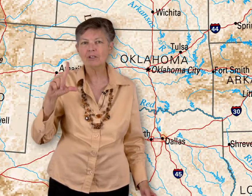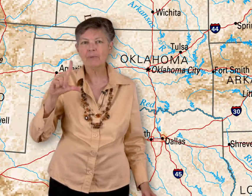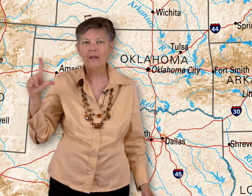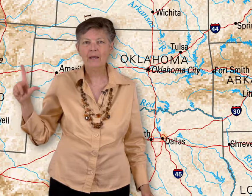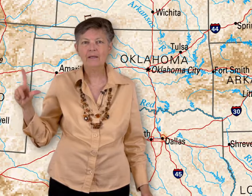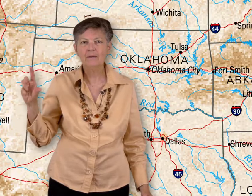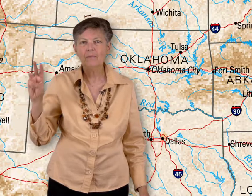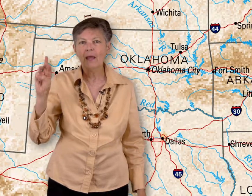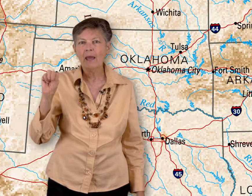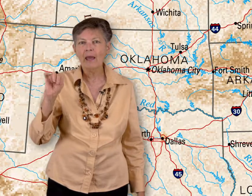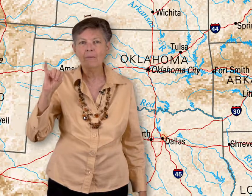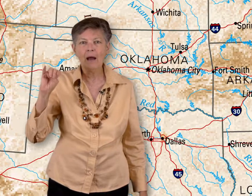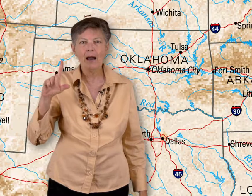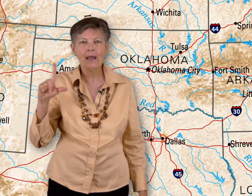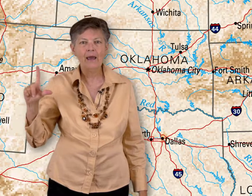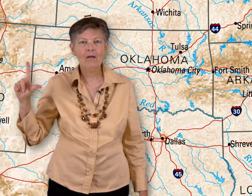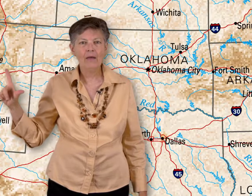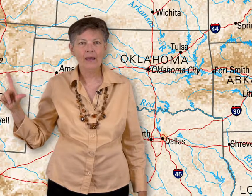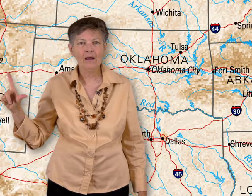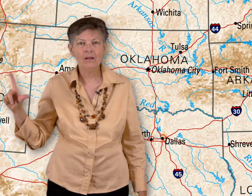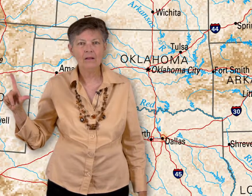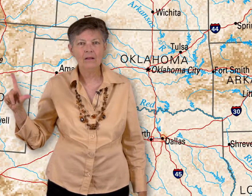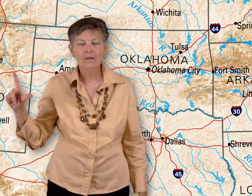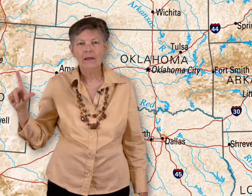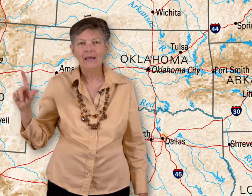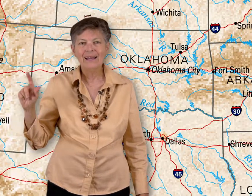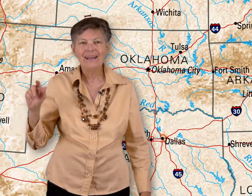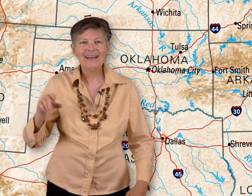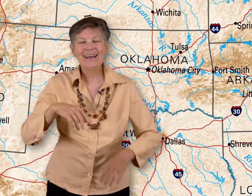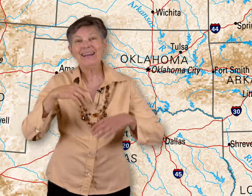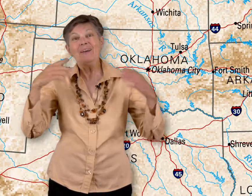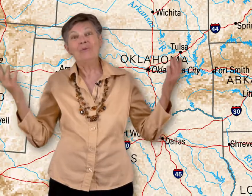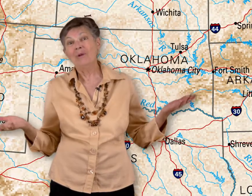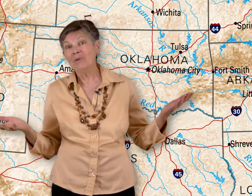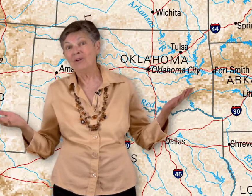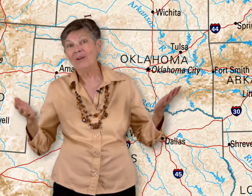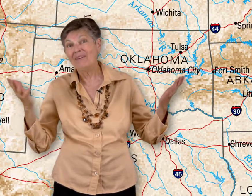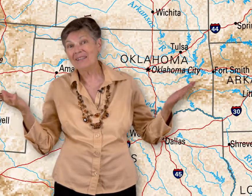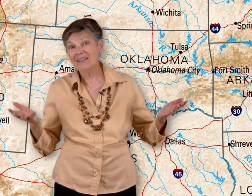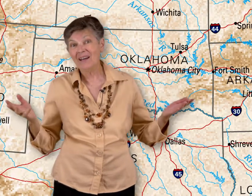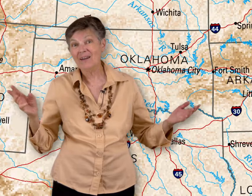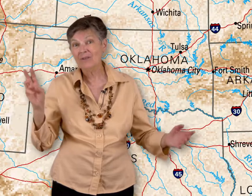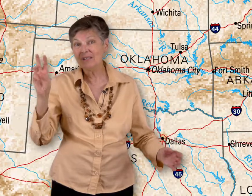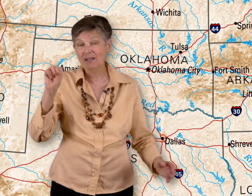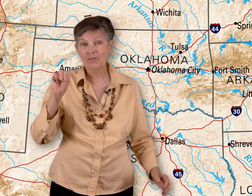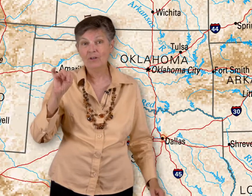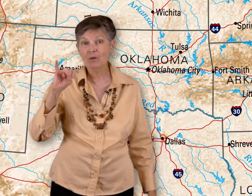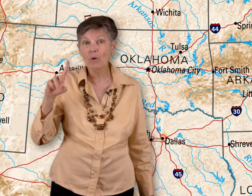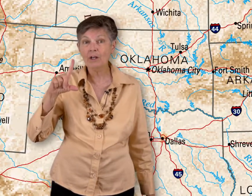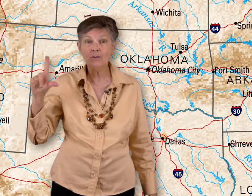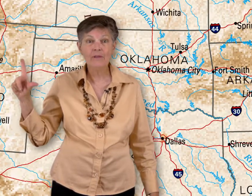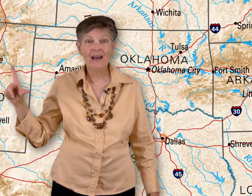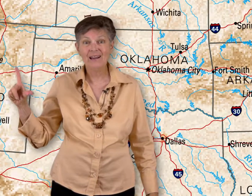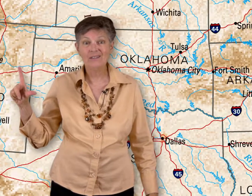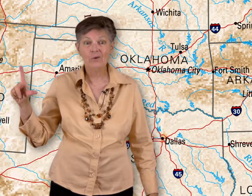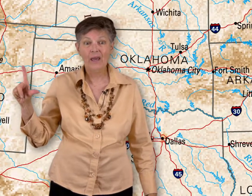spell it. M-I-L-L. And again, remember you don't have to sign every sign. So if you didn't want to do that, that's okay.